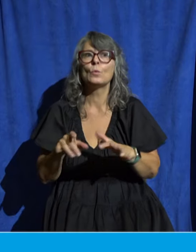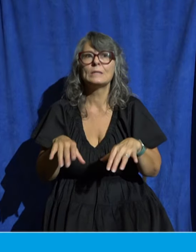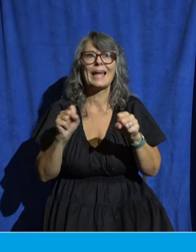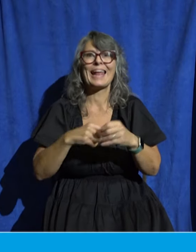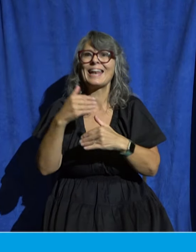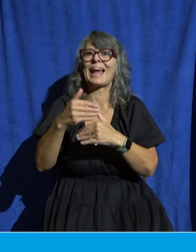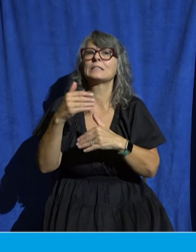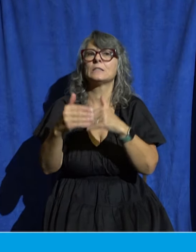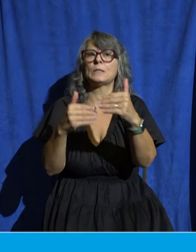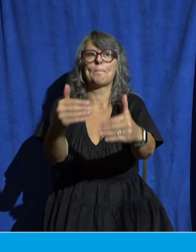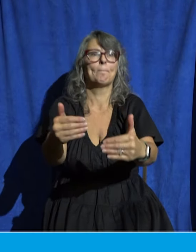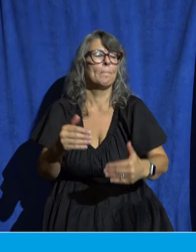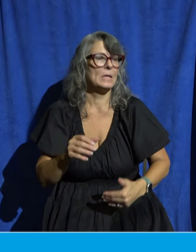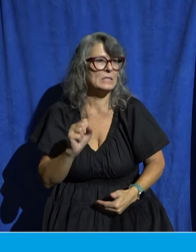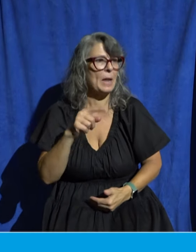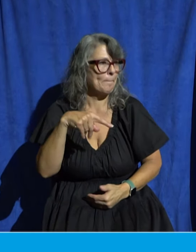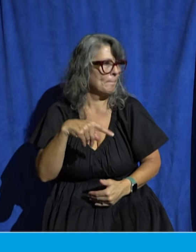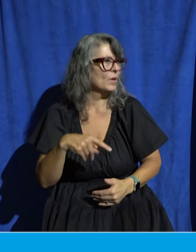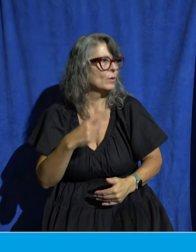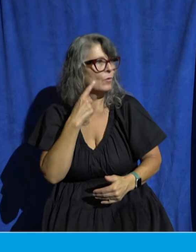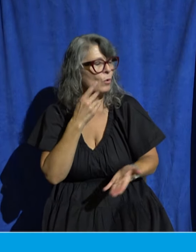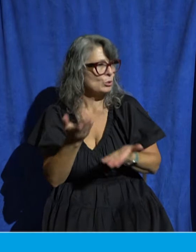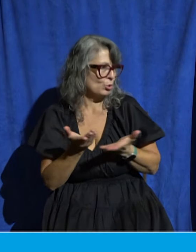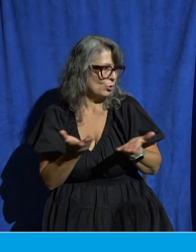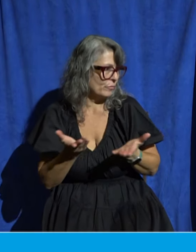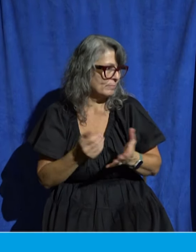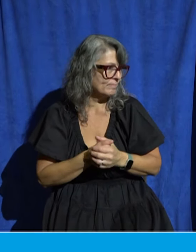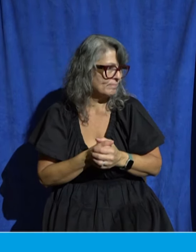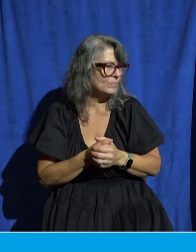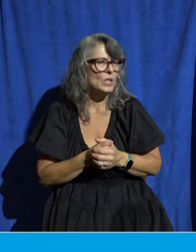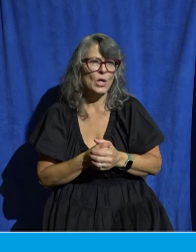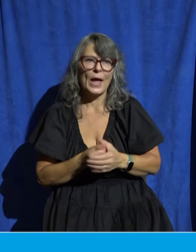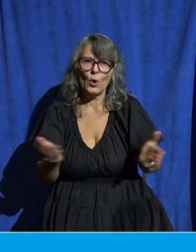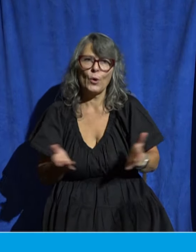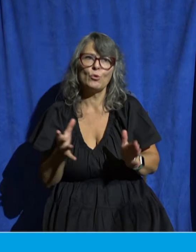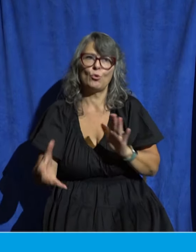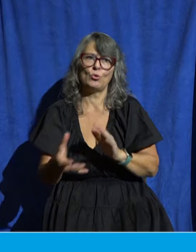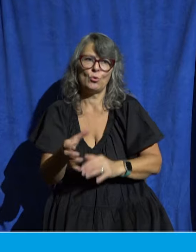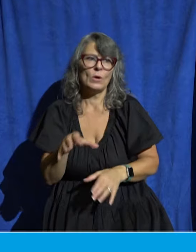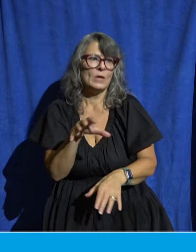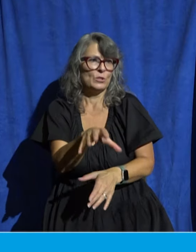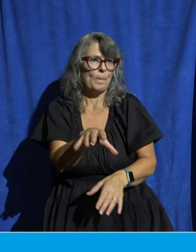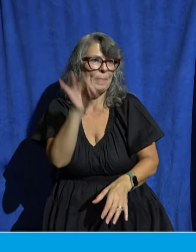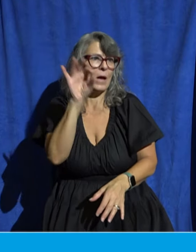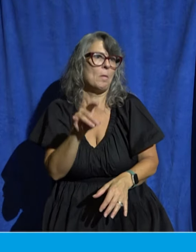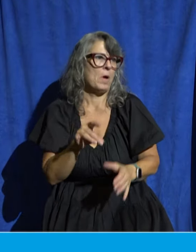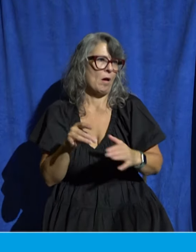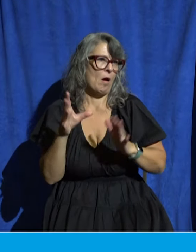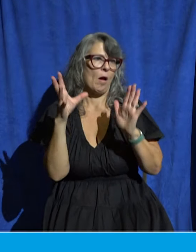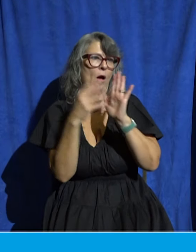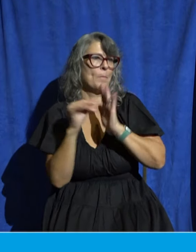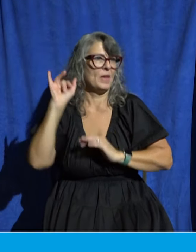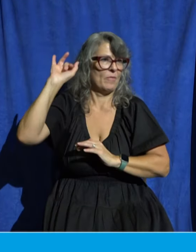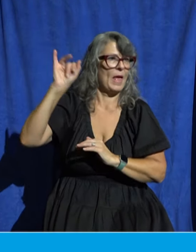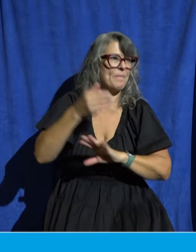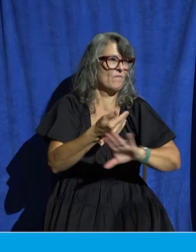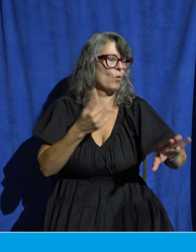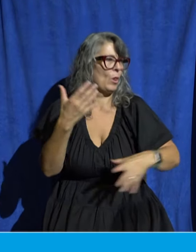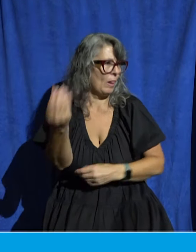so this I encourage you to grab a copy of this before you leave you might also say well I don't have any experience and just